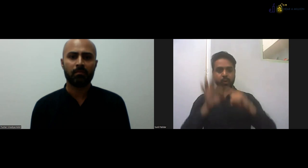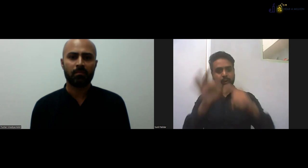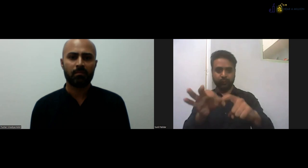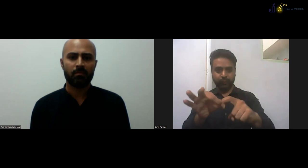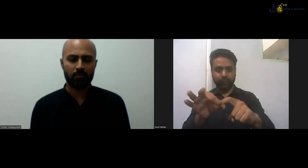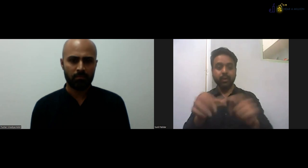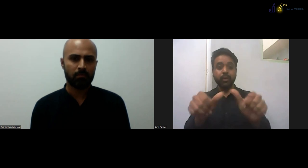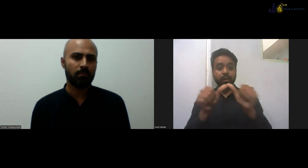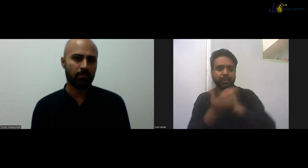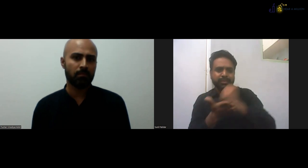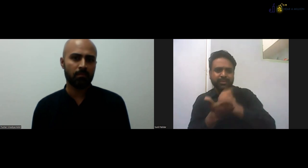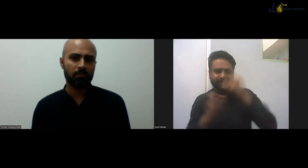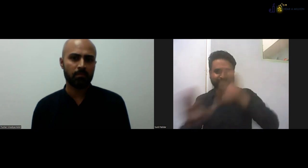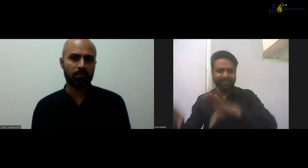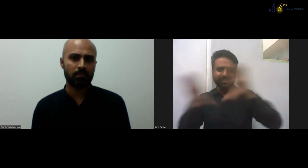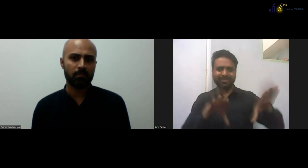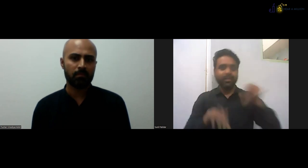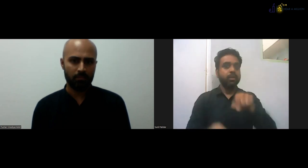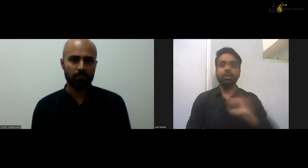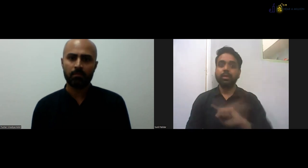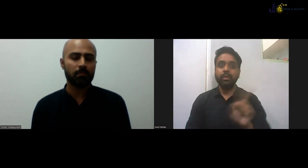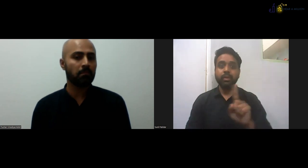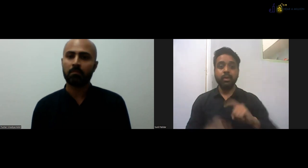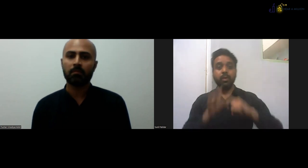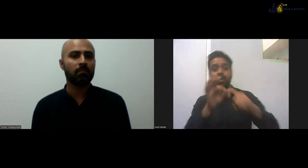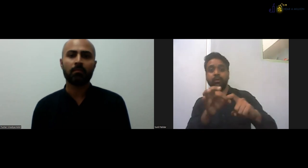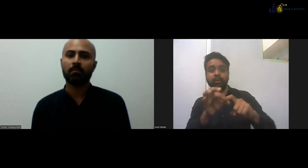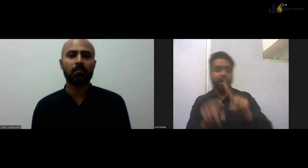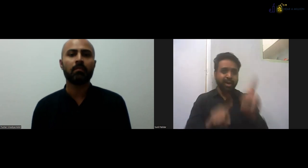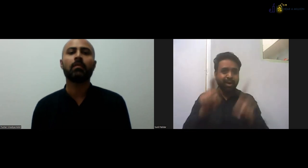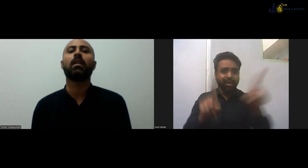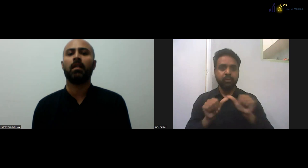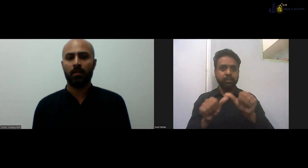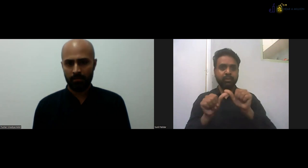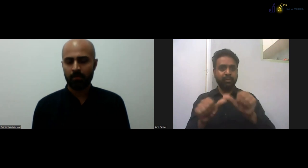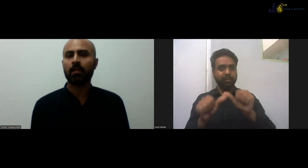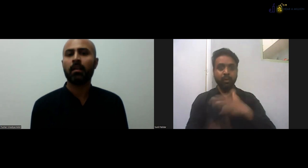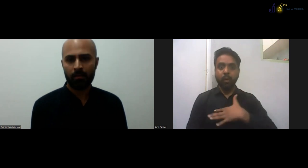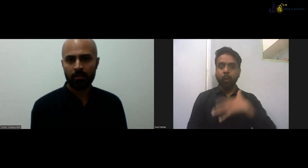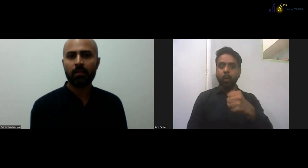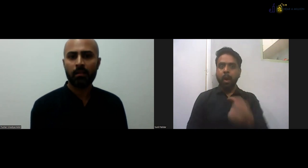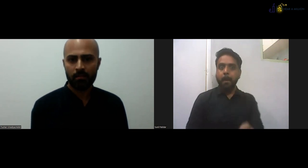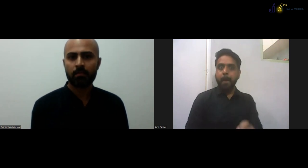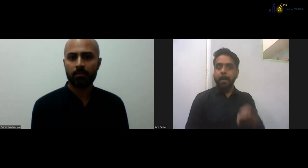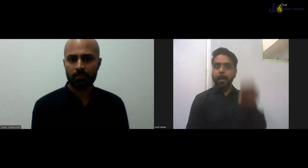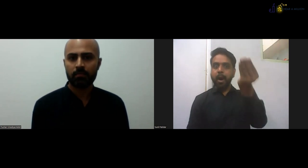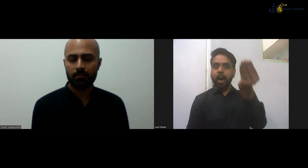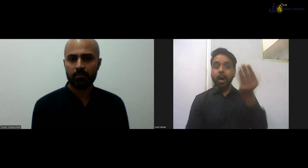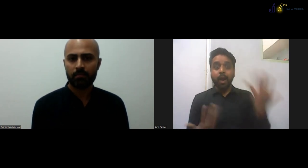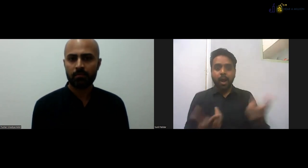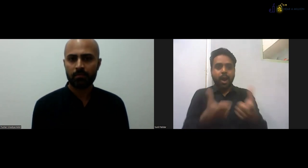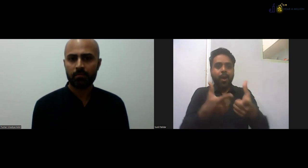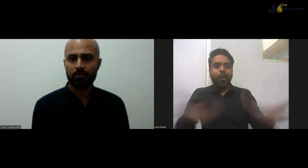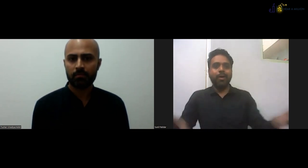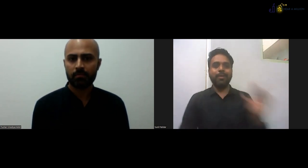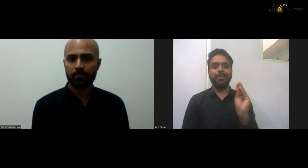And there are theory subjects, for example, you know, there'll be questions and the answers are not from the book. You have to think about what